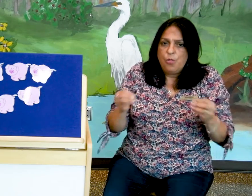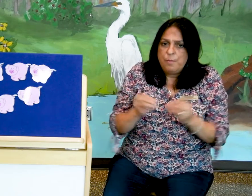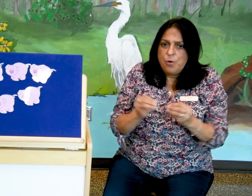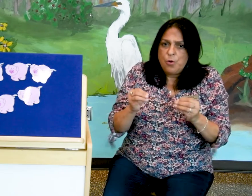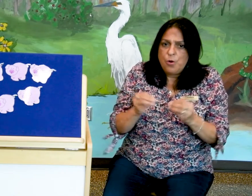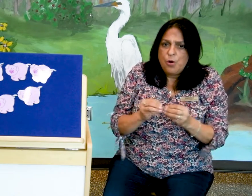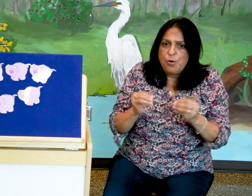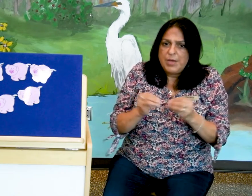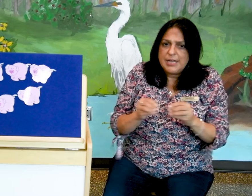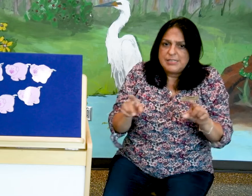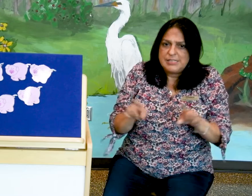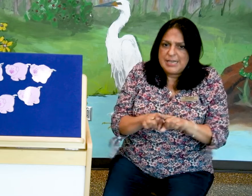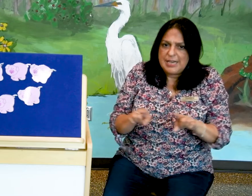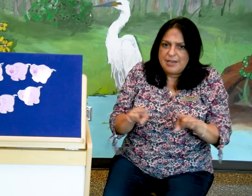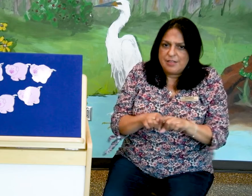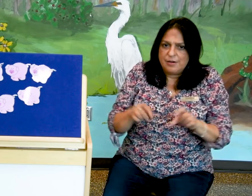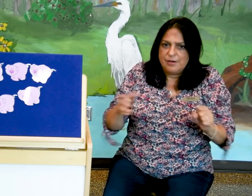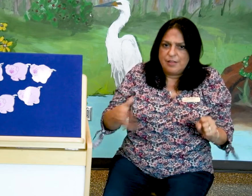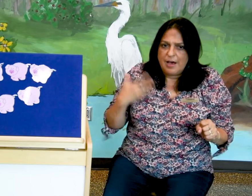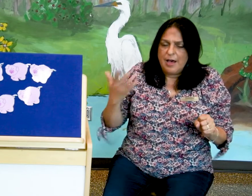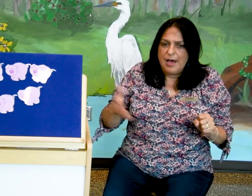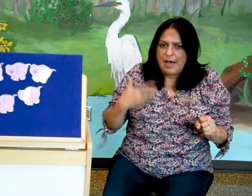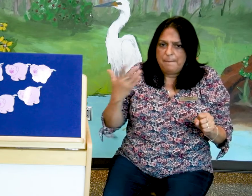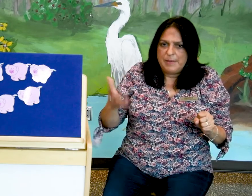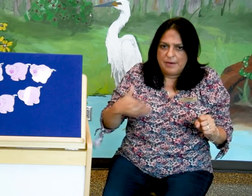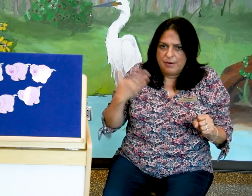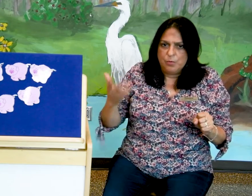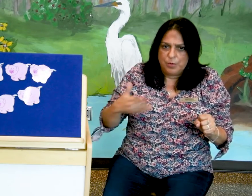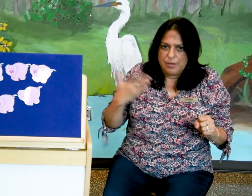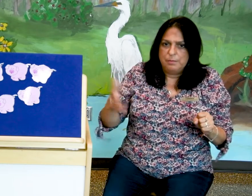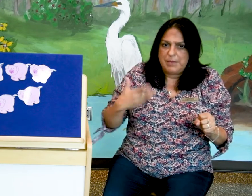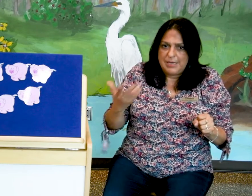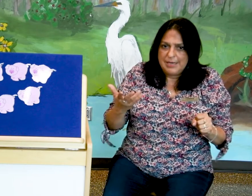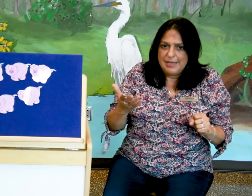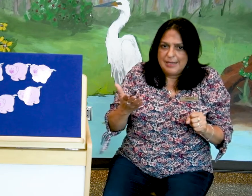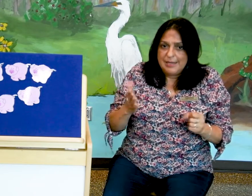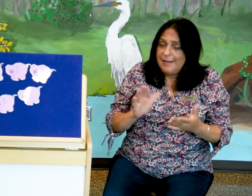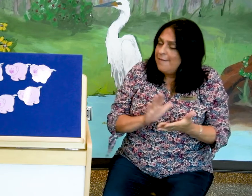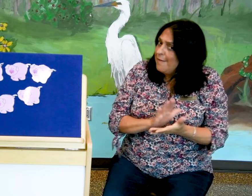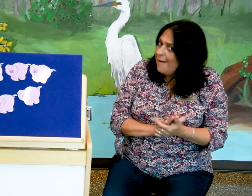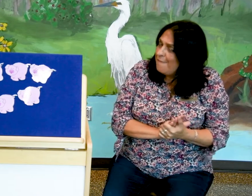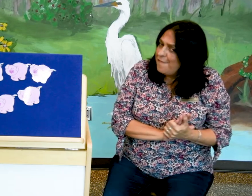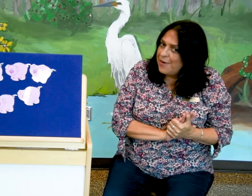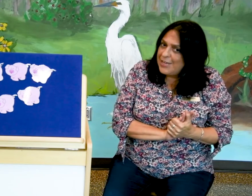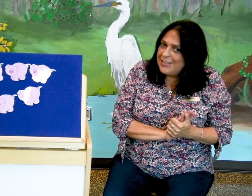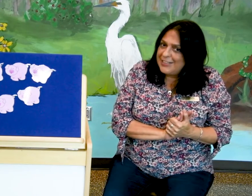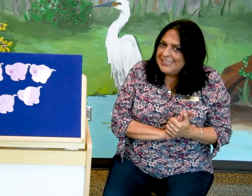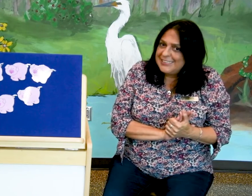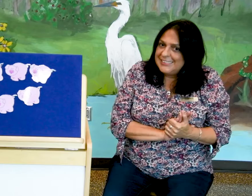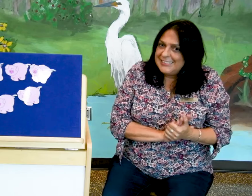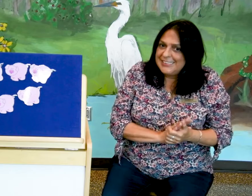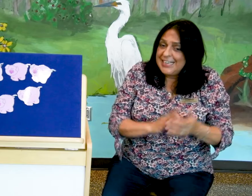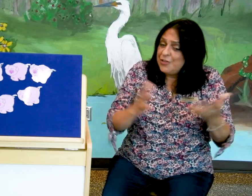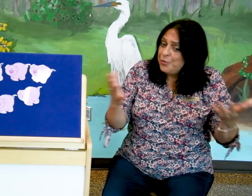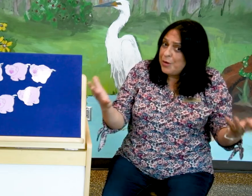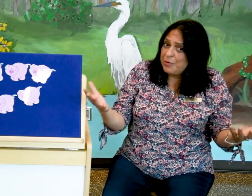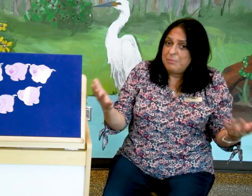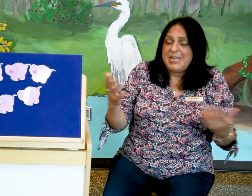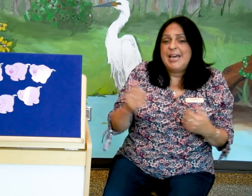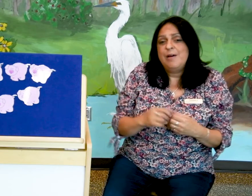the more we get together the happier we'll be. Very good, can you do it with me now?